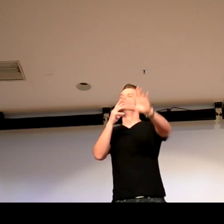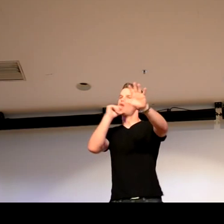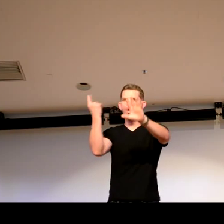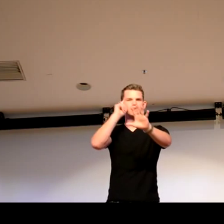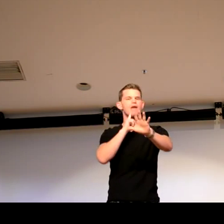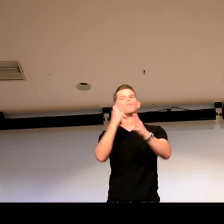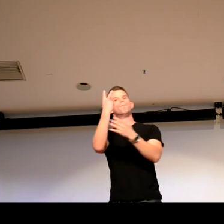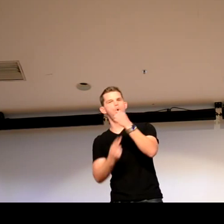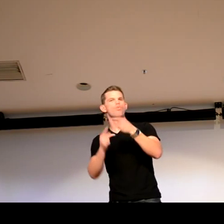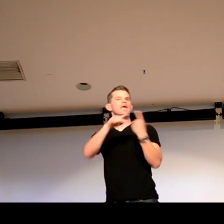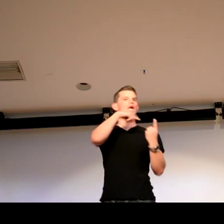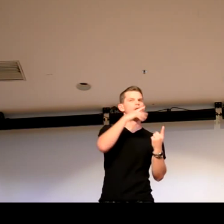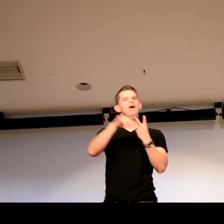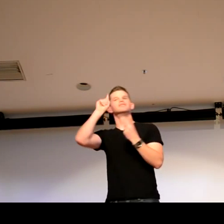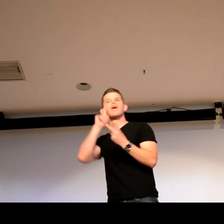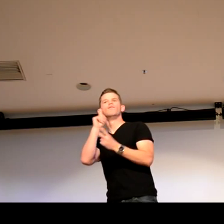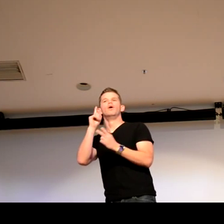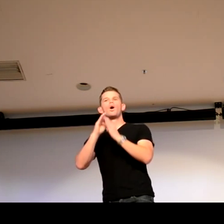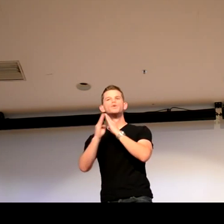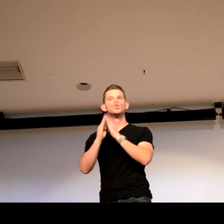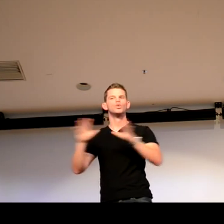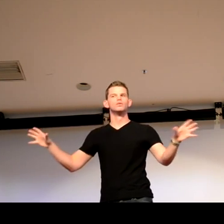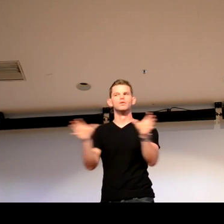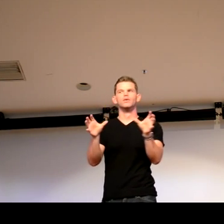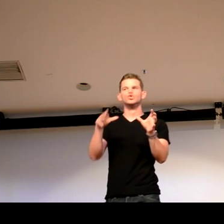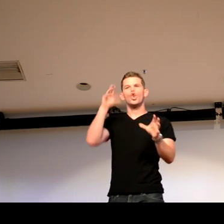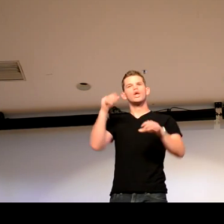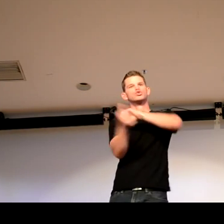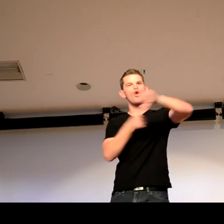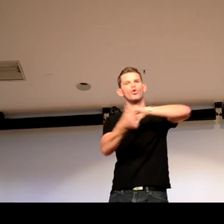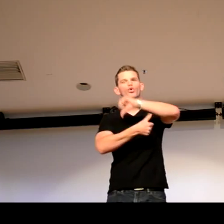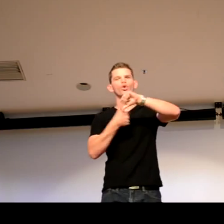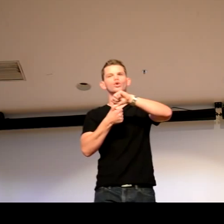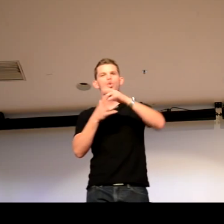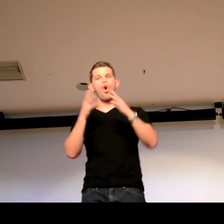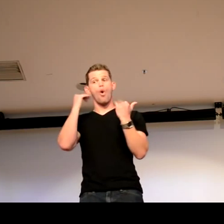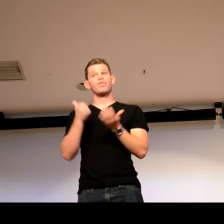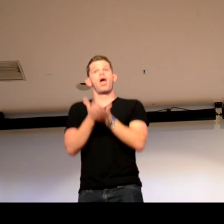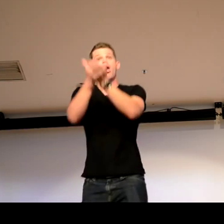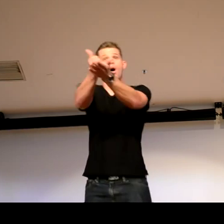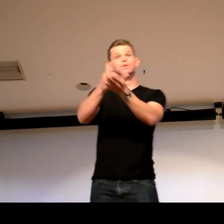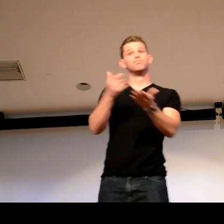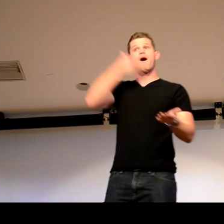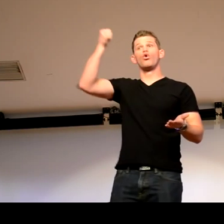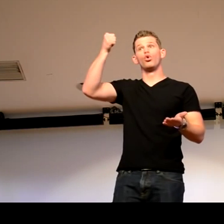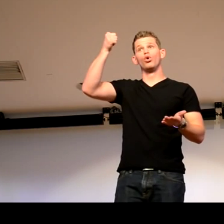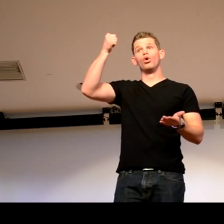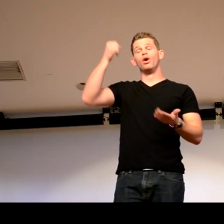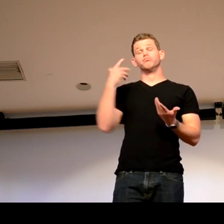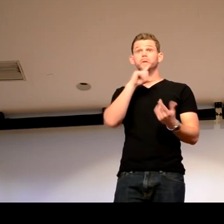you know, deaf people, I mean, it's really, it's both deaf and hearing communities. They really need to come together to learn about each other, and if they can do